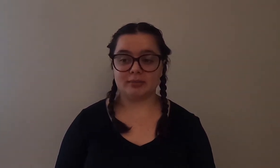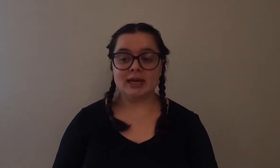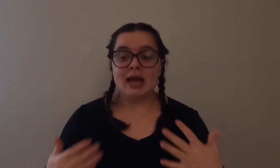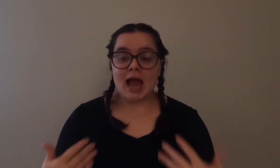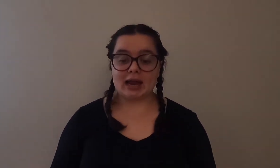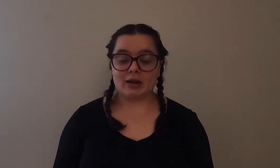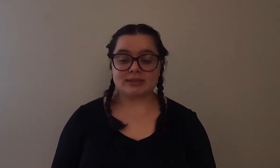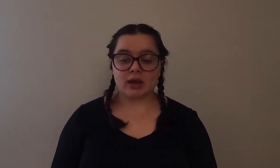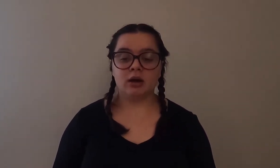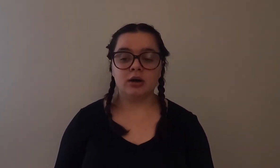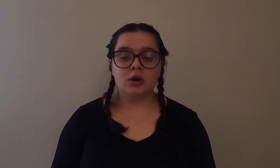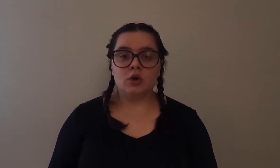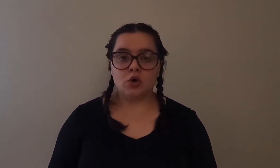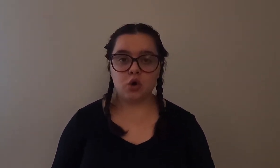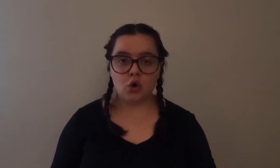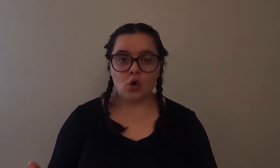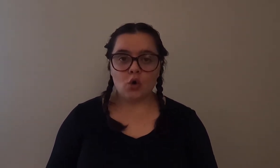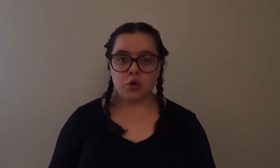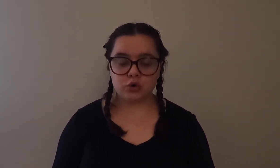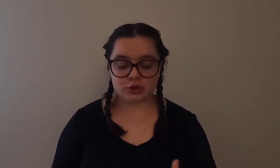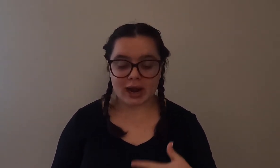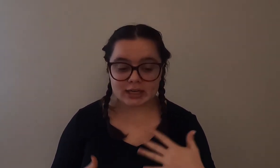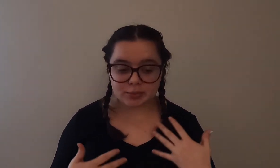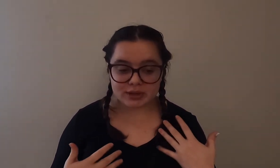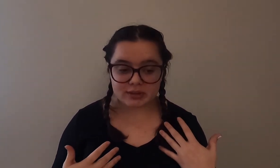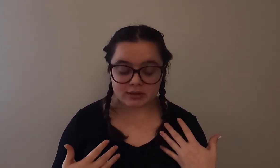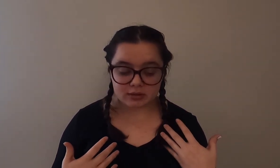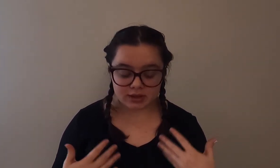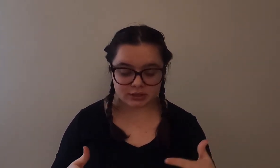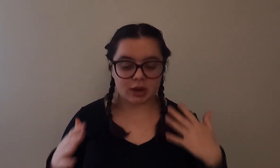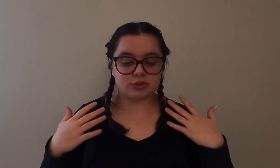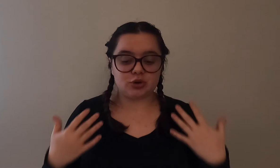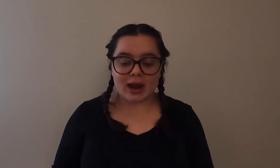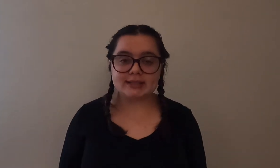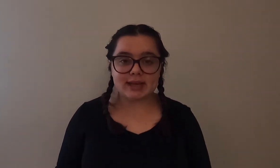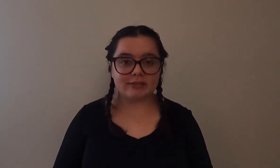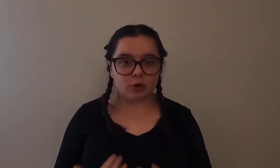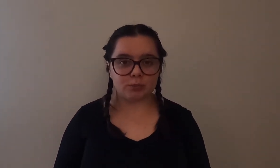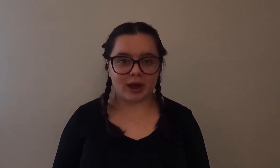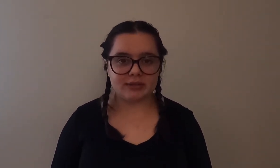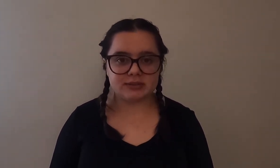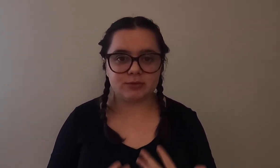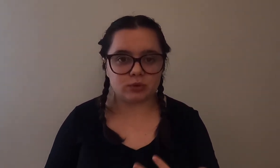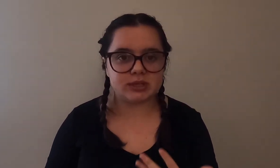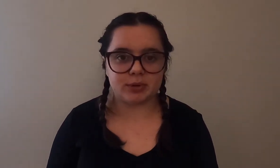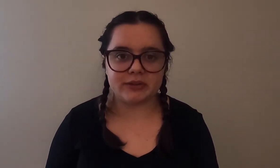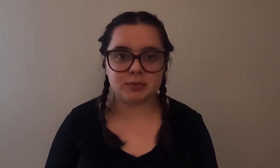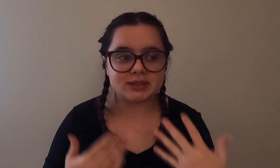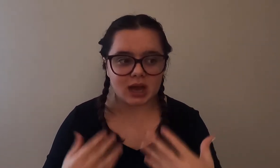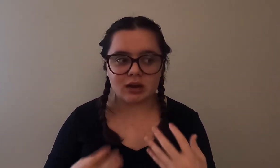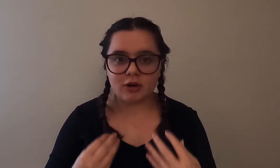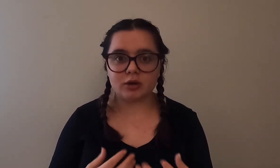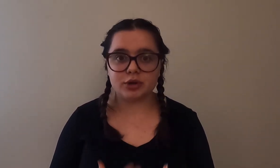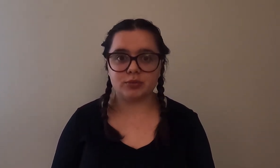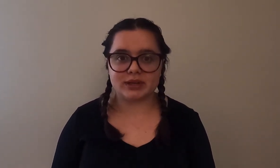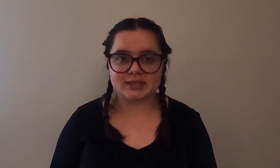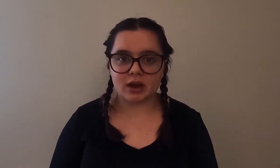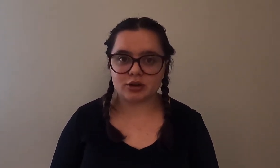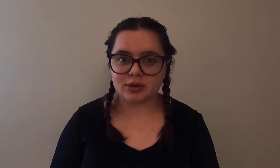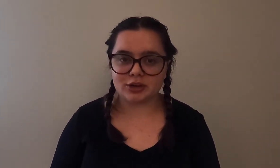and I was like trying to breathe I was trying to take full breaths full deep breaths but it's kind of hard when you're really scared and really